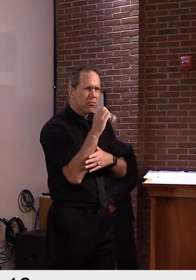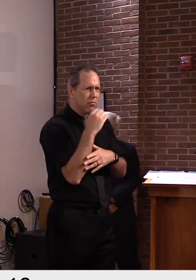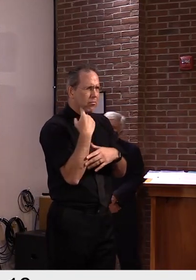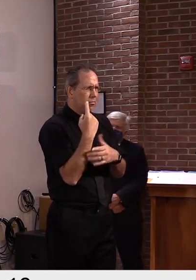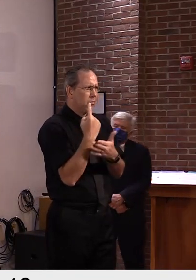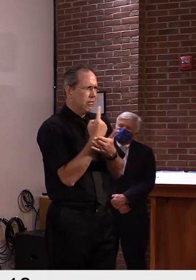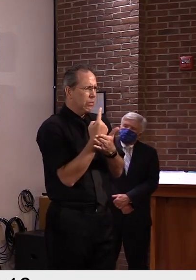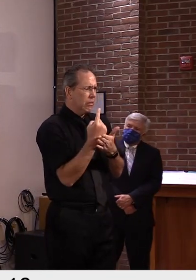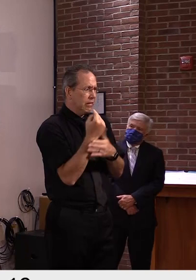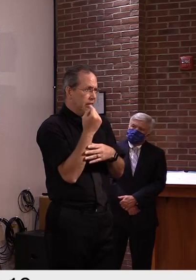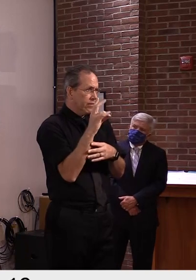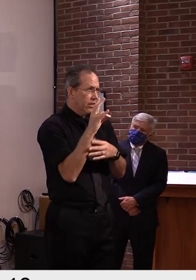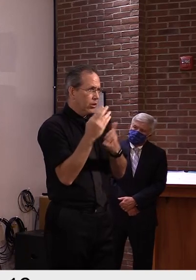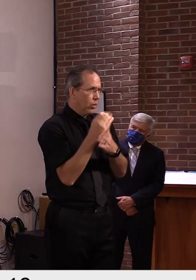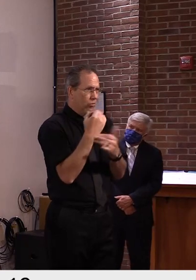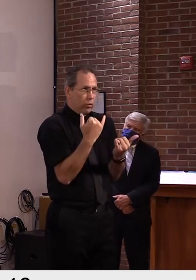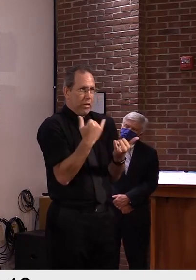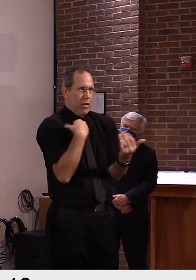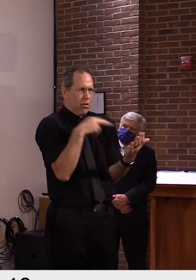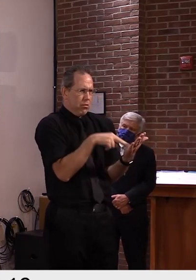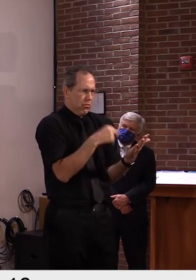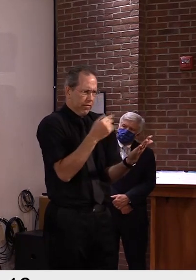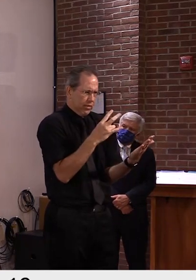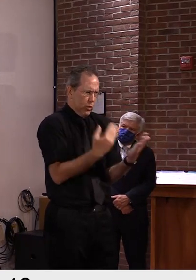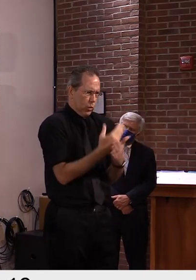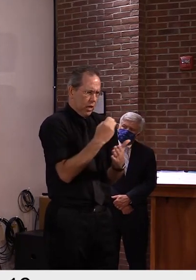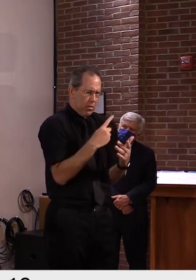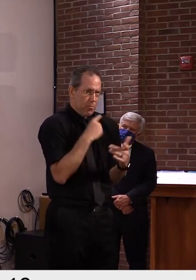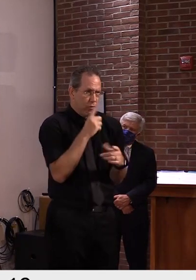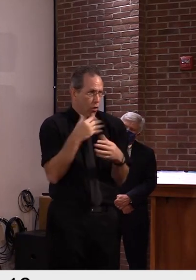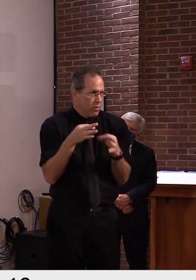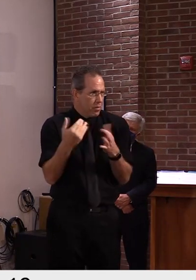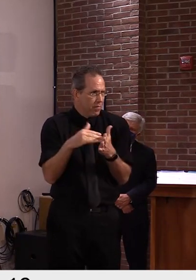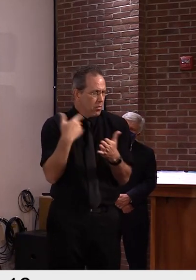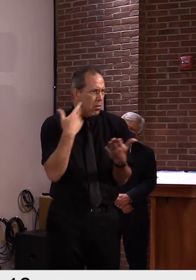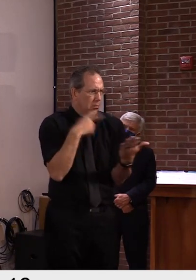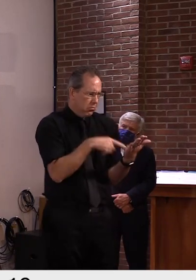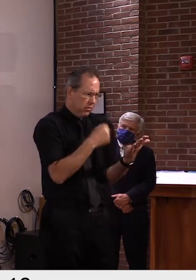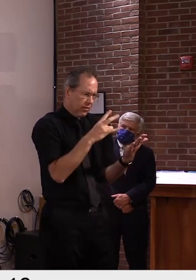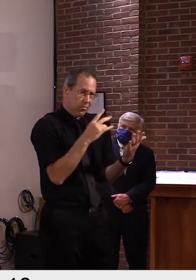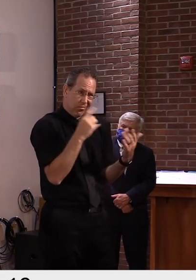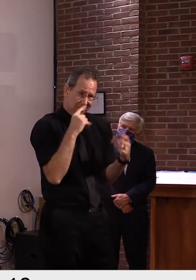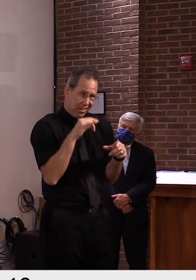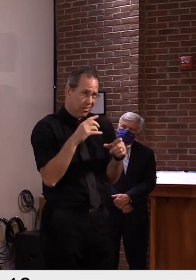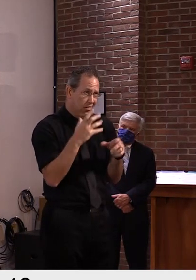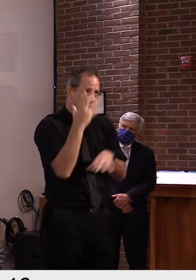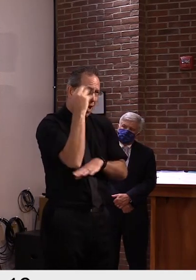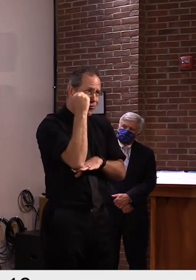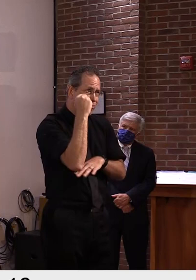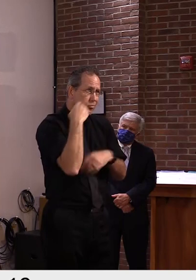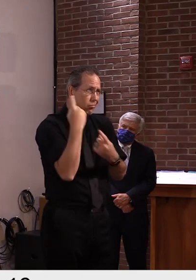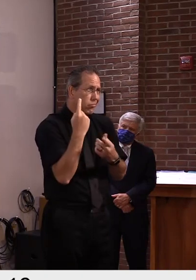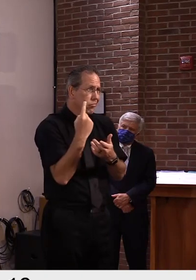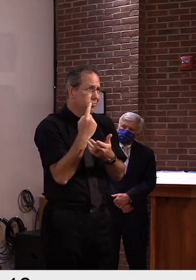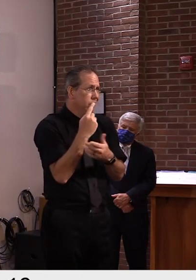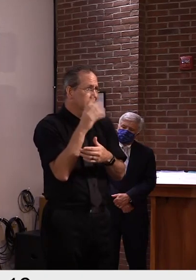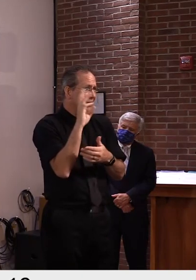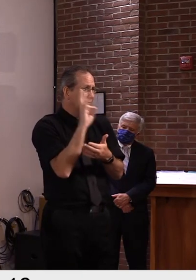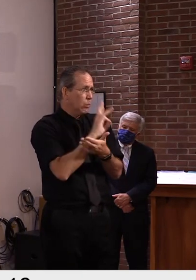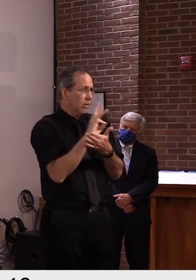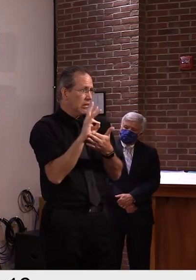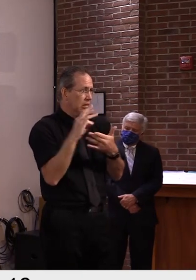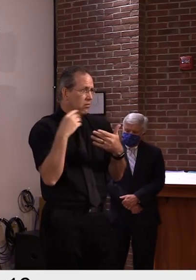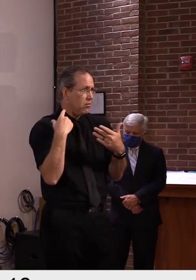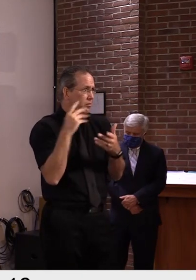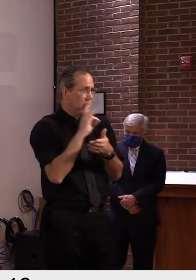I don't see a number that high since, um, the first of July. Can you speak to that little mini spike and, um, to